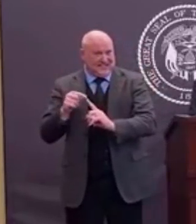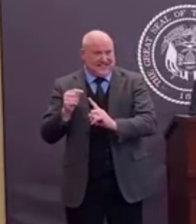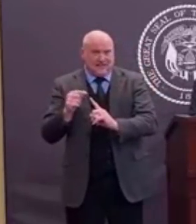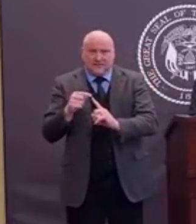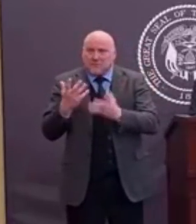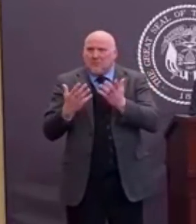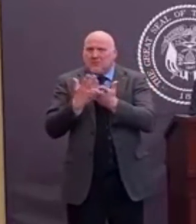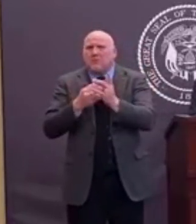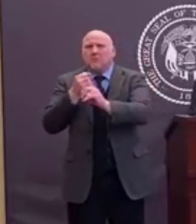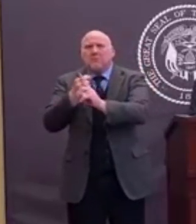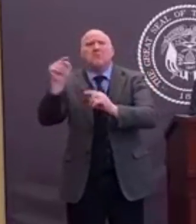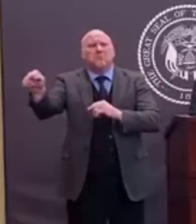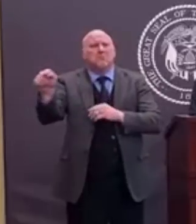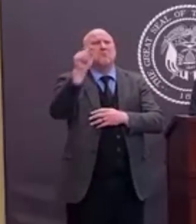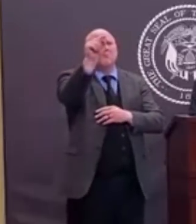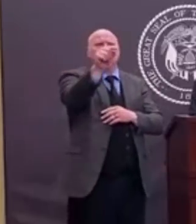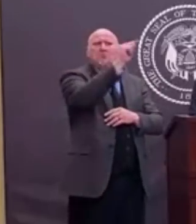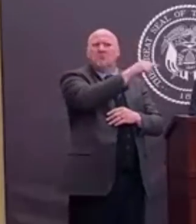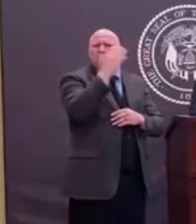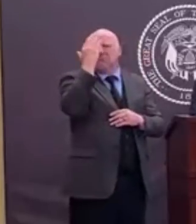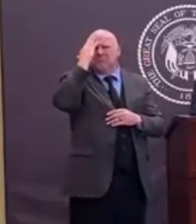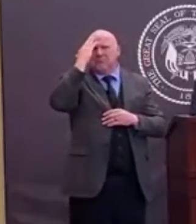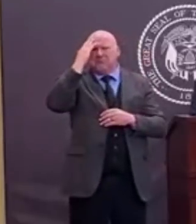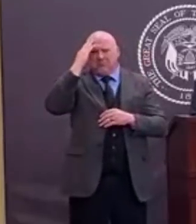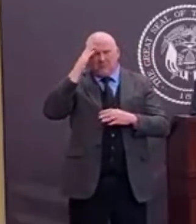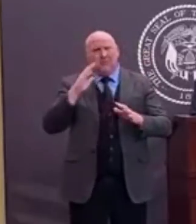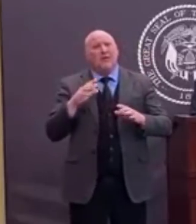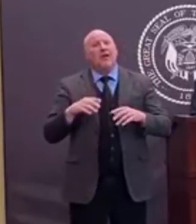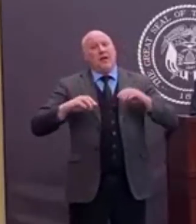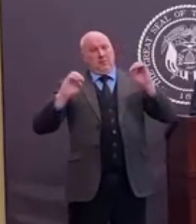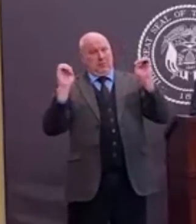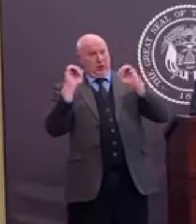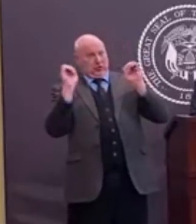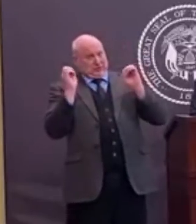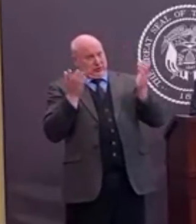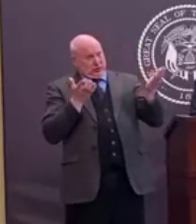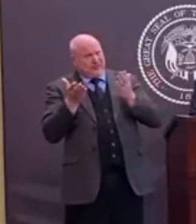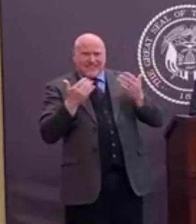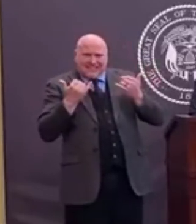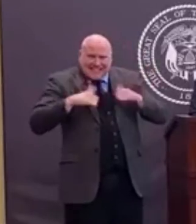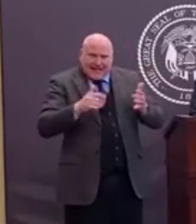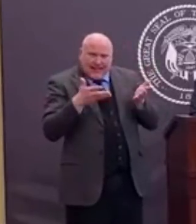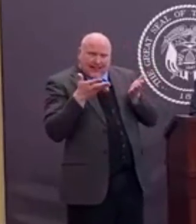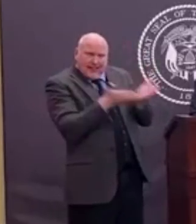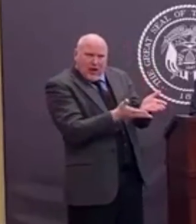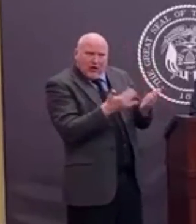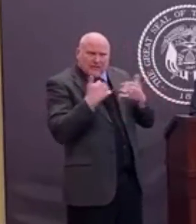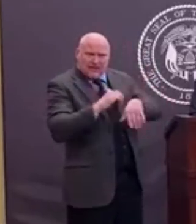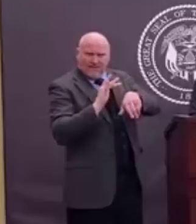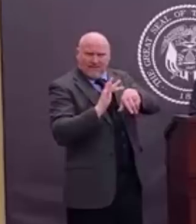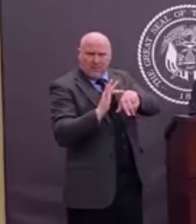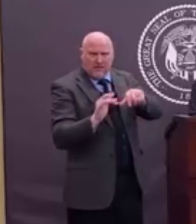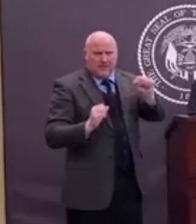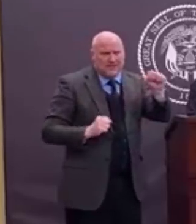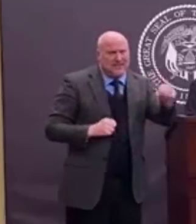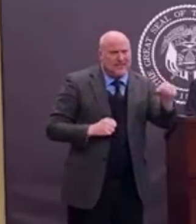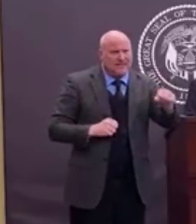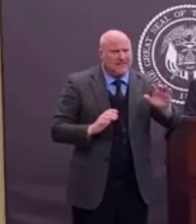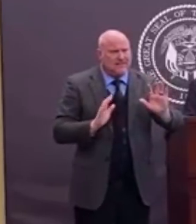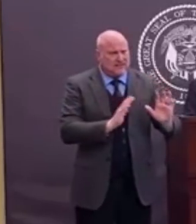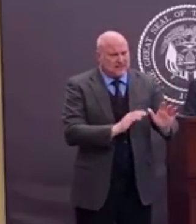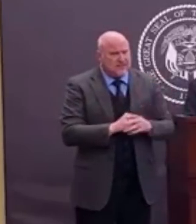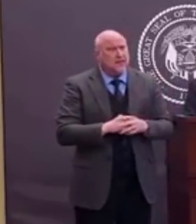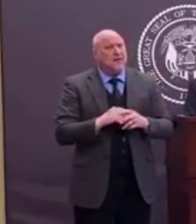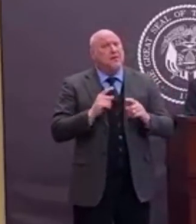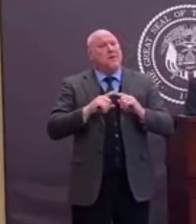regarding your health. Certainly, those emergency services are okay. I've had people ask about leisure driving, and